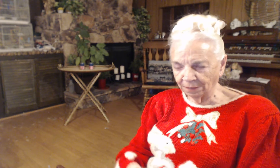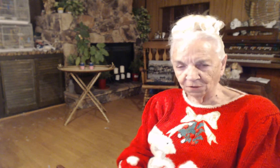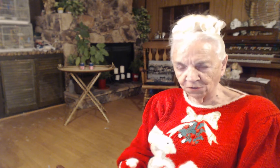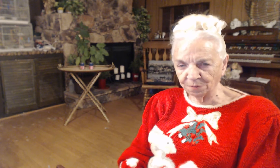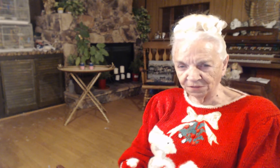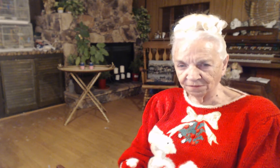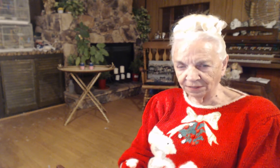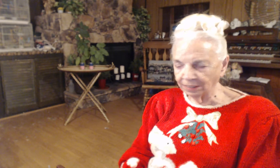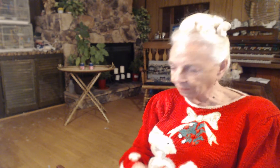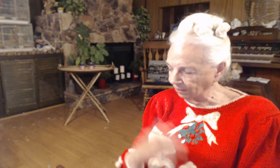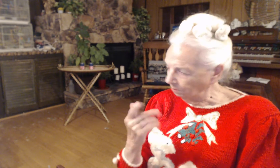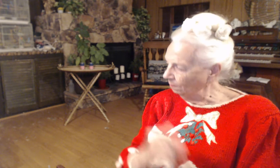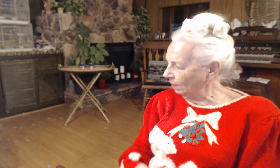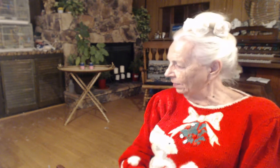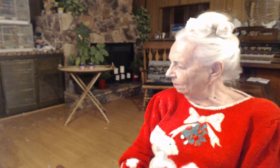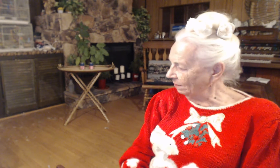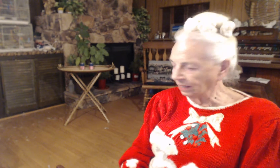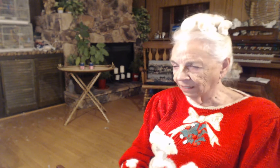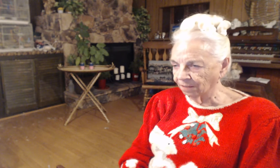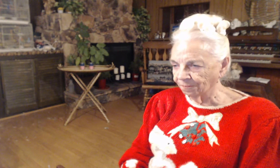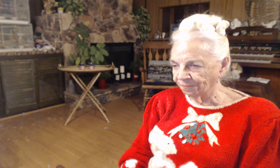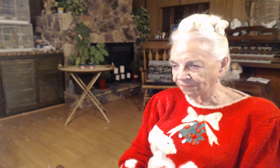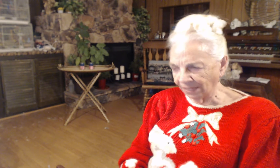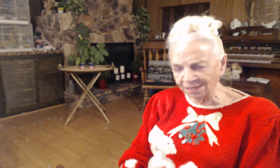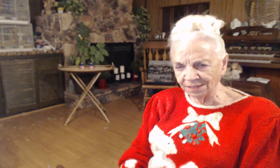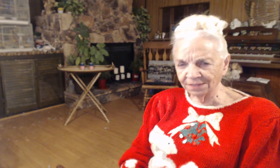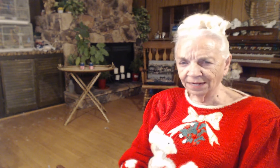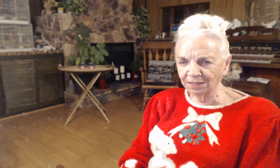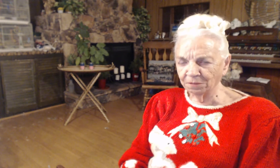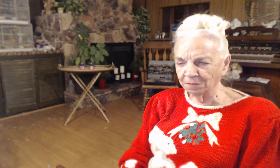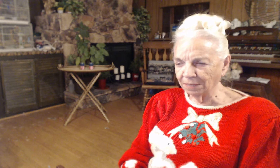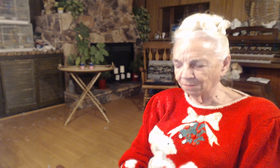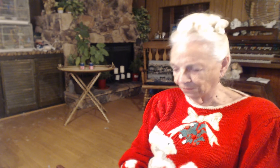it specifically, but in my mind I'm thinking, that isn't exactly what the Bible said.